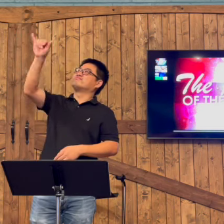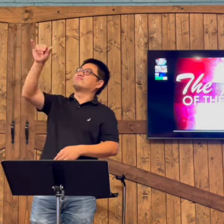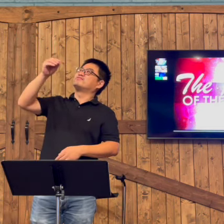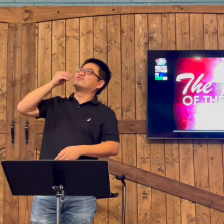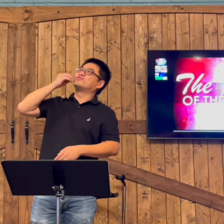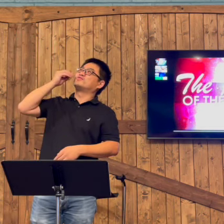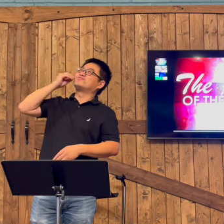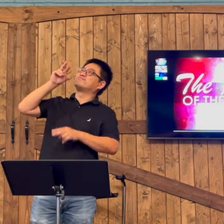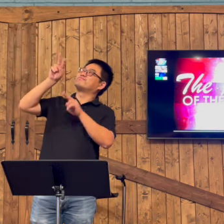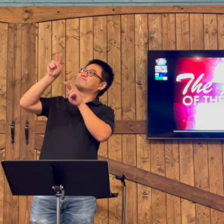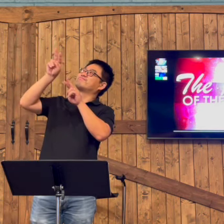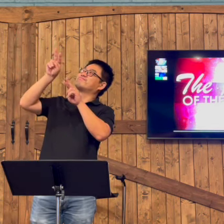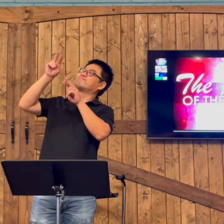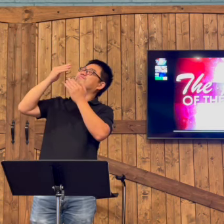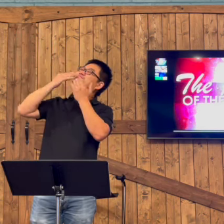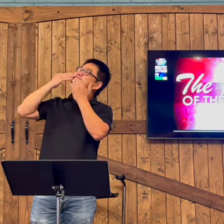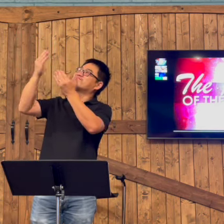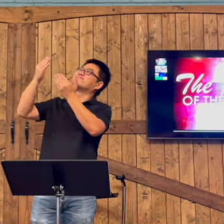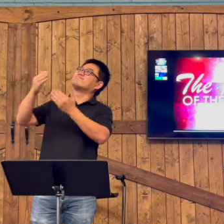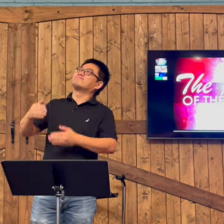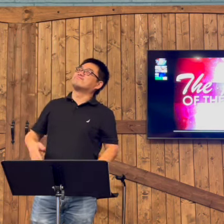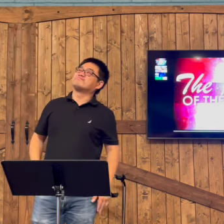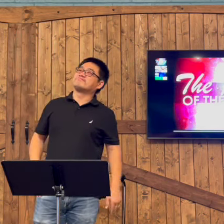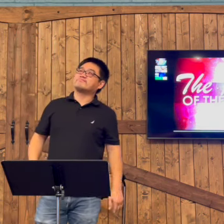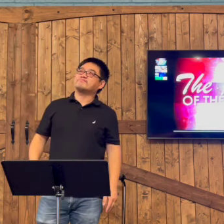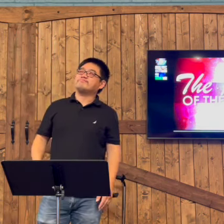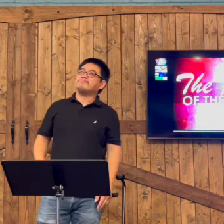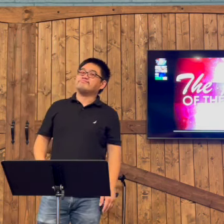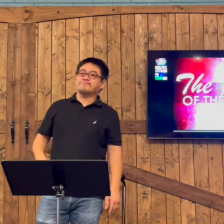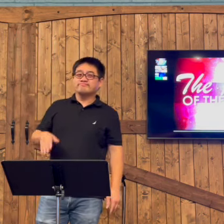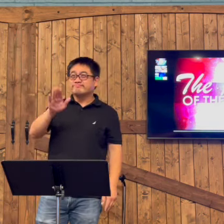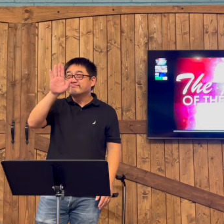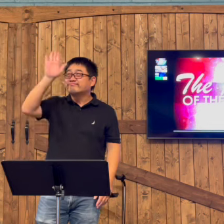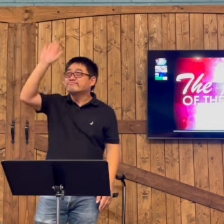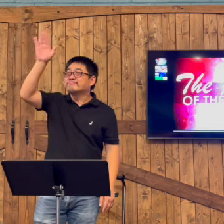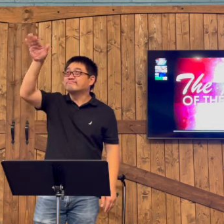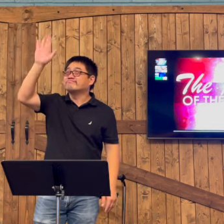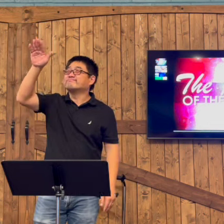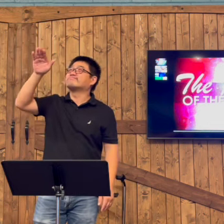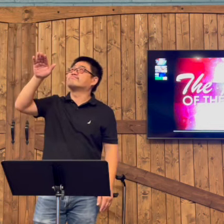earth is temporary, but our home in Heaven with You is forever. Thank You so much.